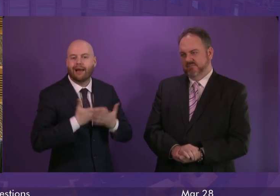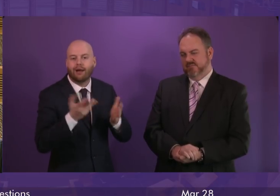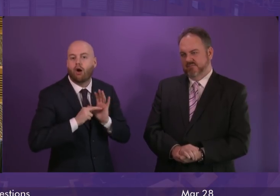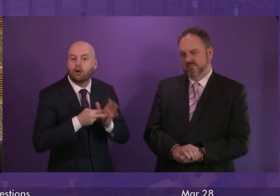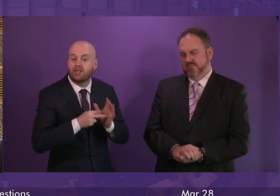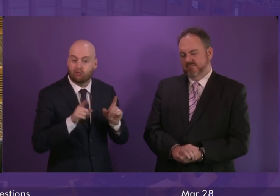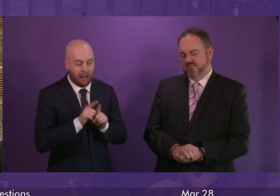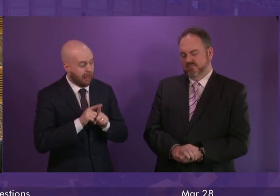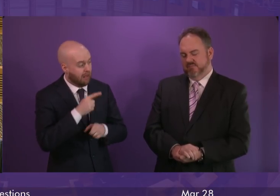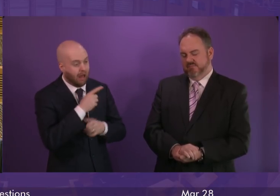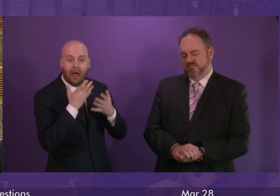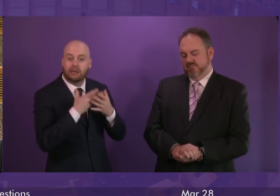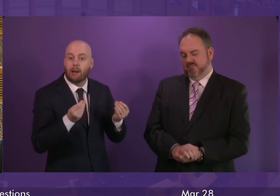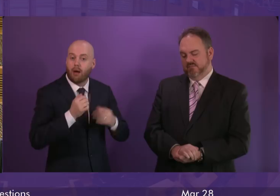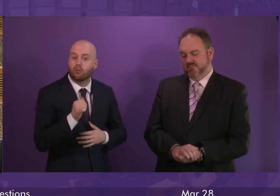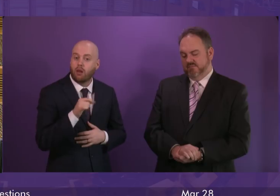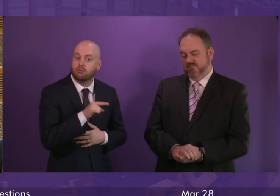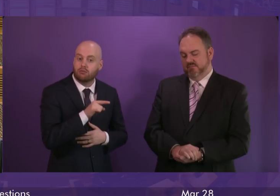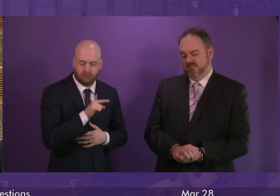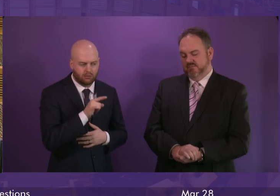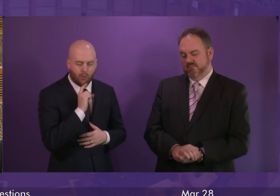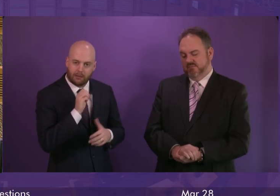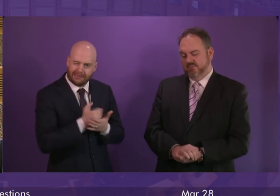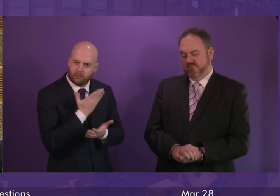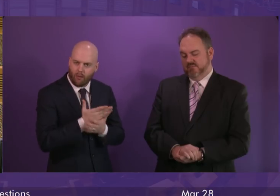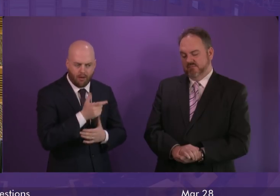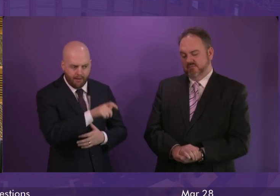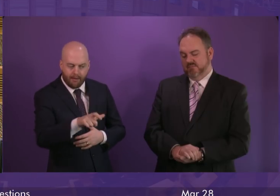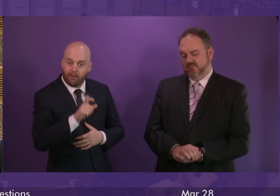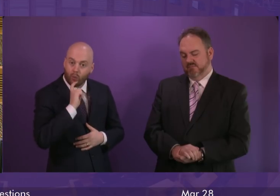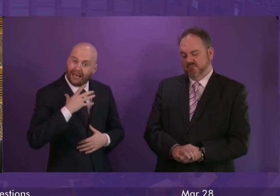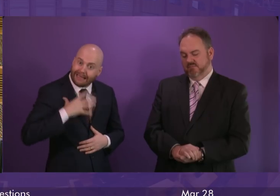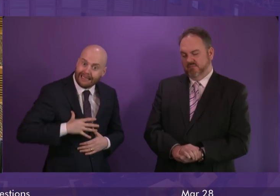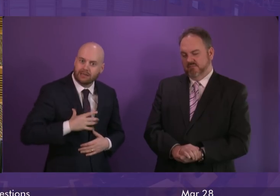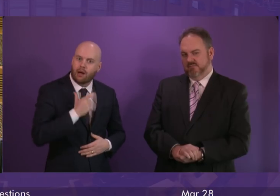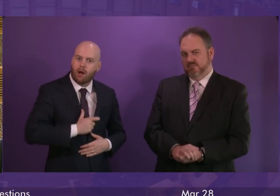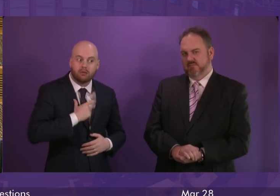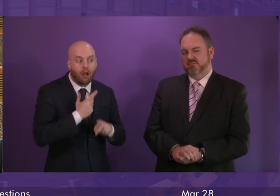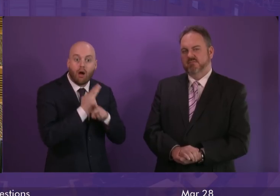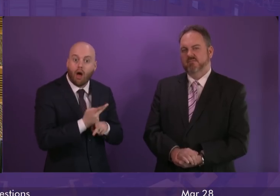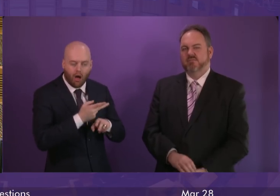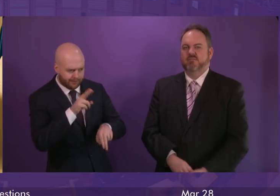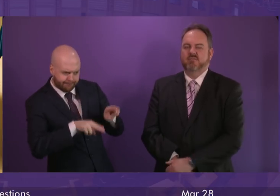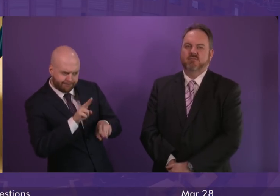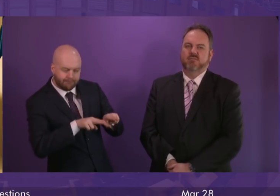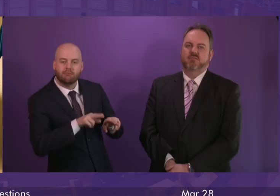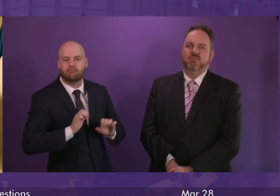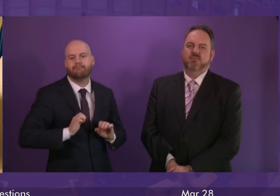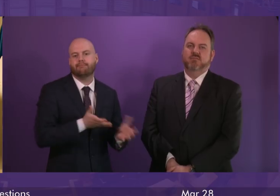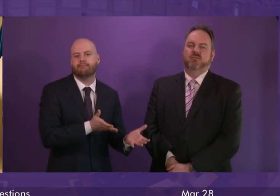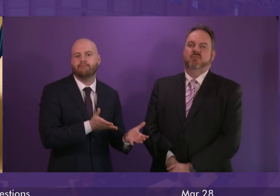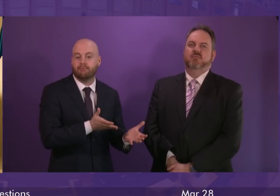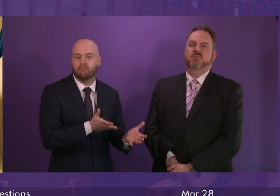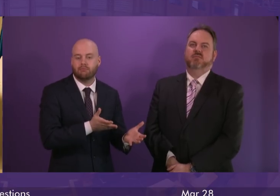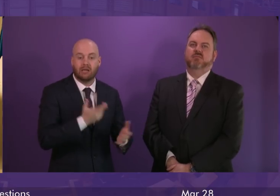Alzheimer's Scotland to make sure that people who are assessed as needing personal care get that. And I hope all members